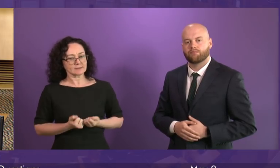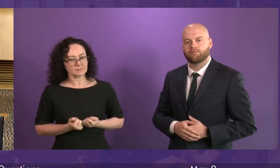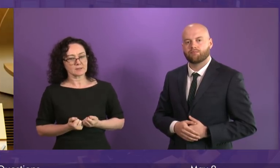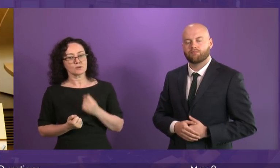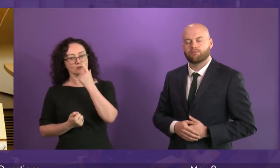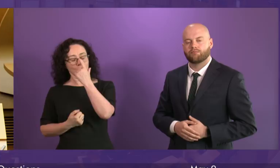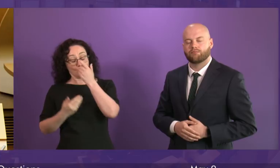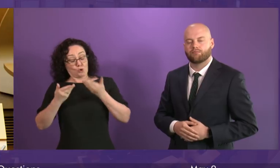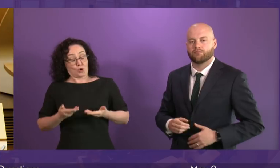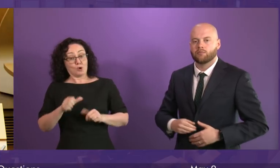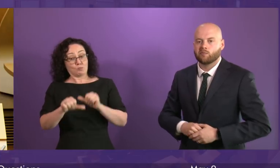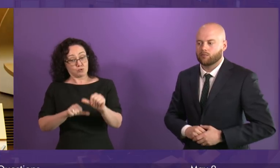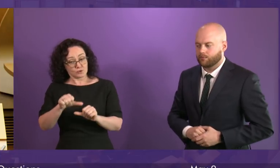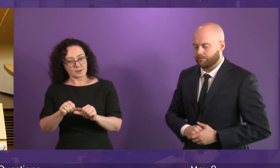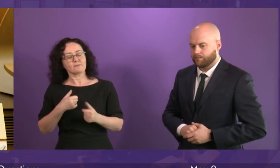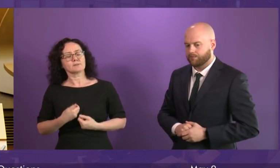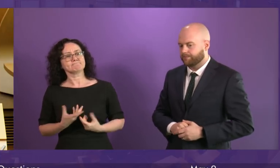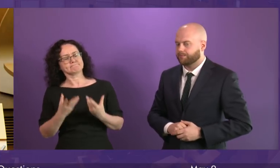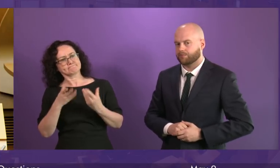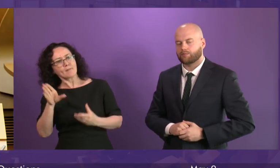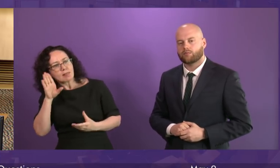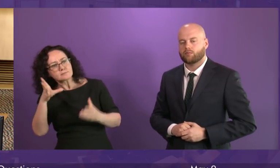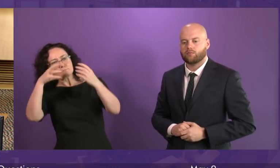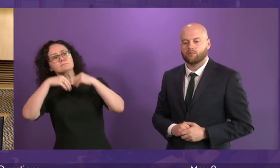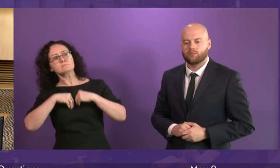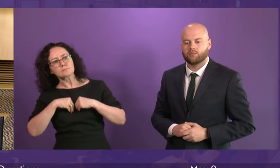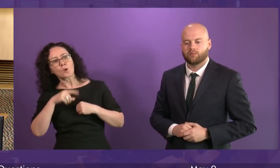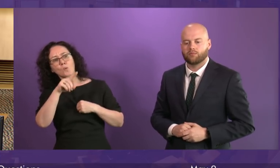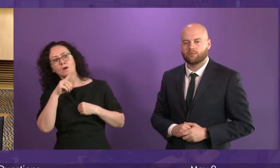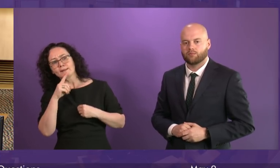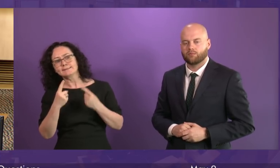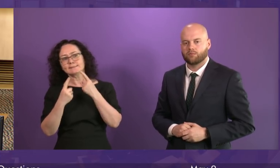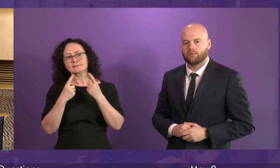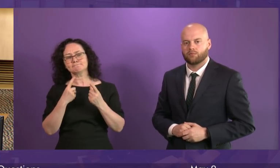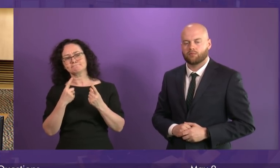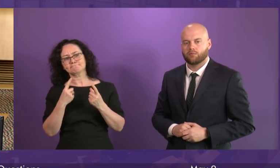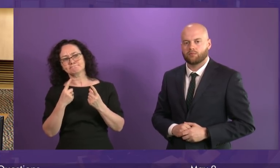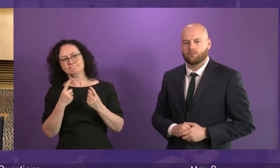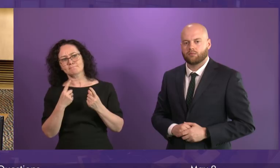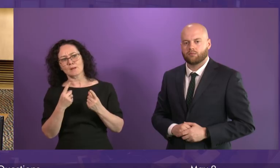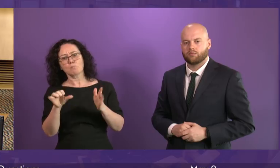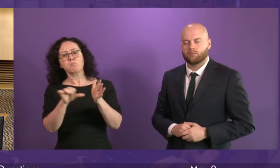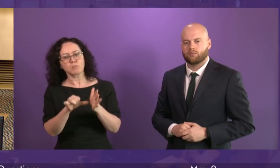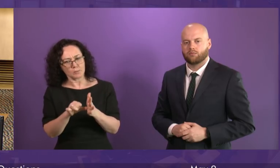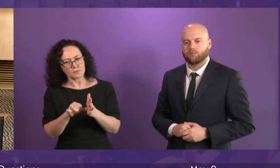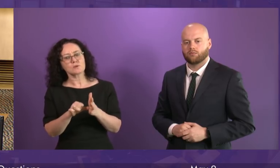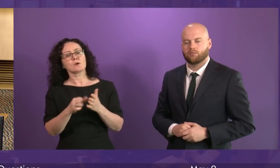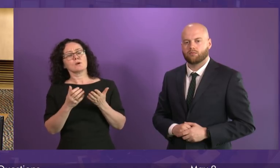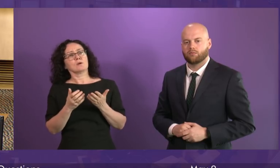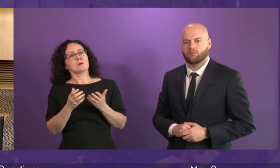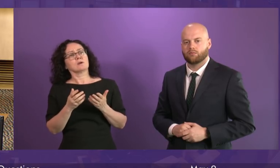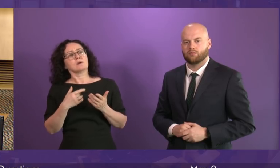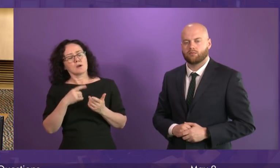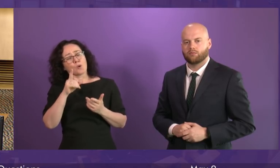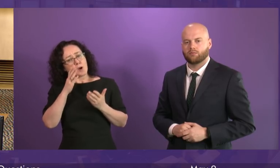grievance in accordance with the Board policy. I think it is important now that that internal grievance process is given the chance to